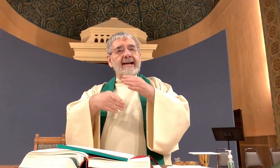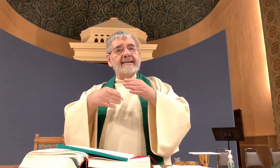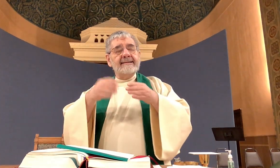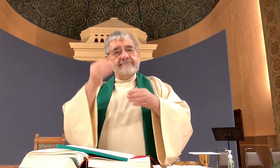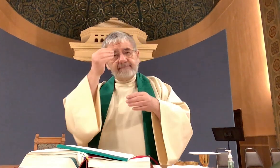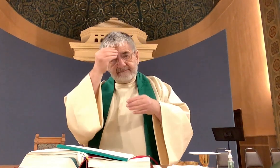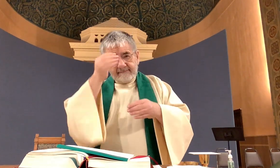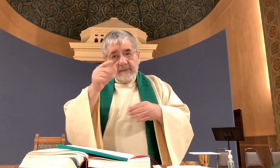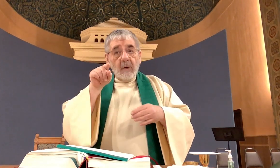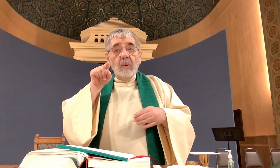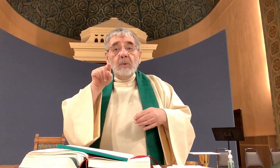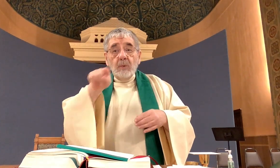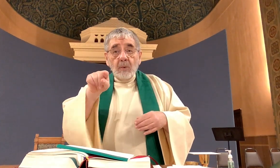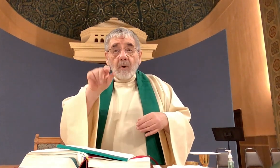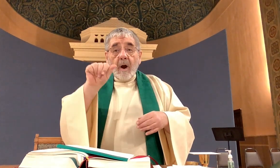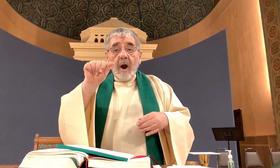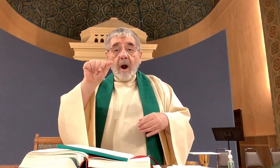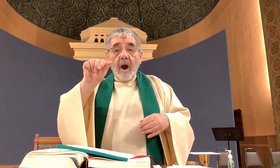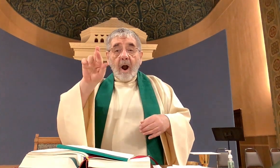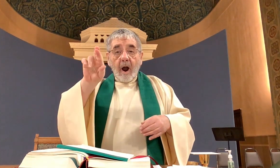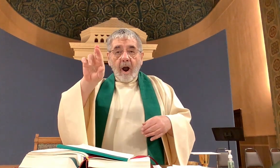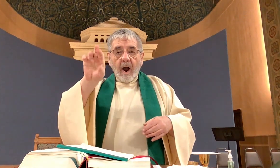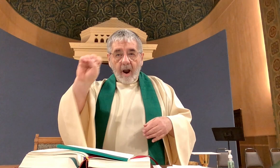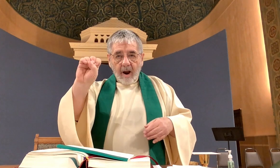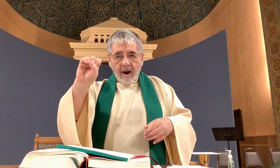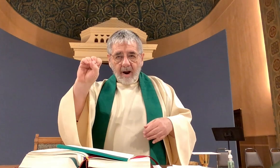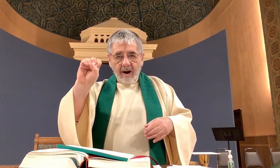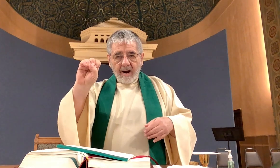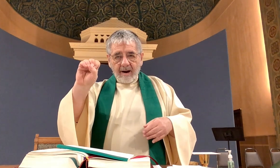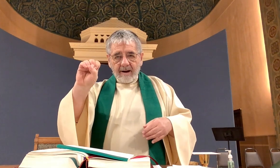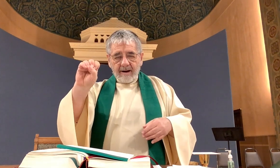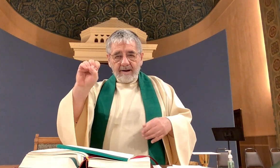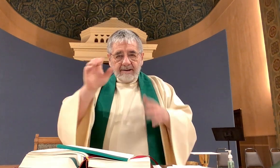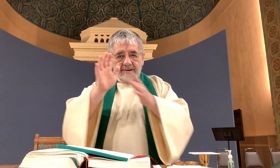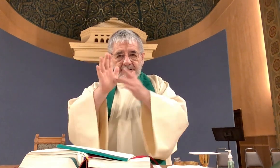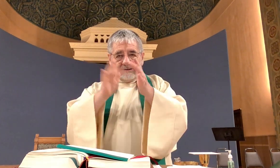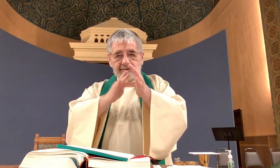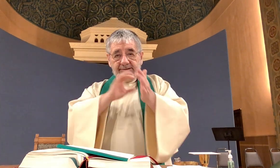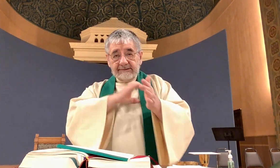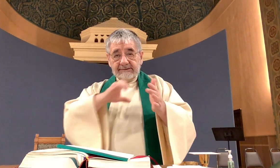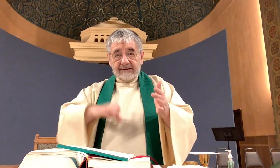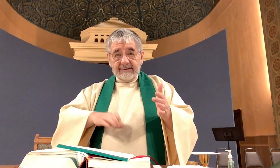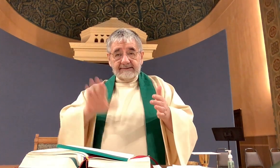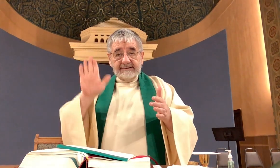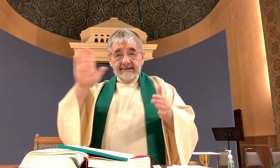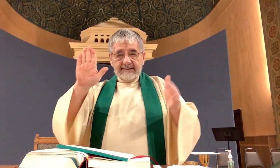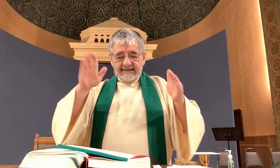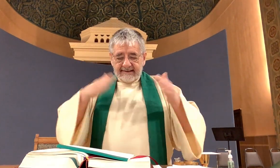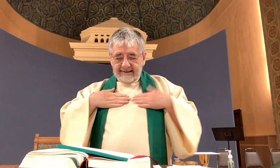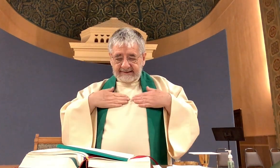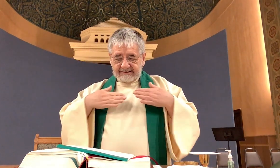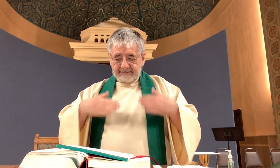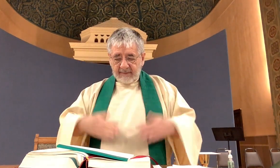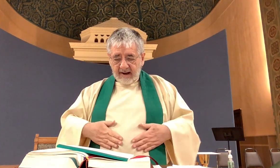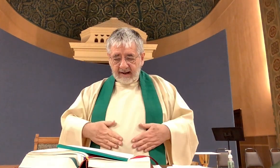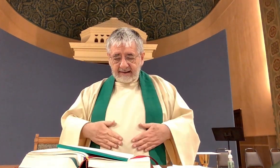then at the end St. Paul made an interesting statement you are